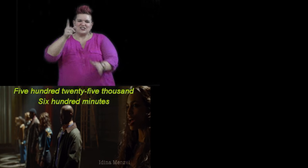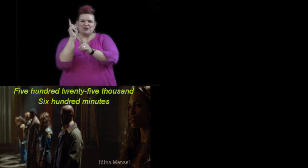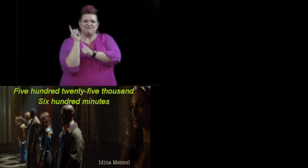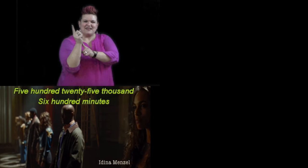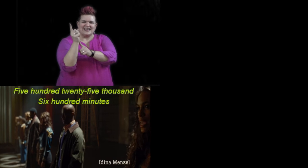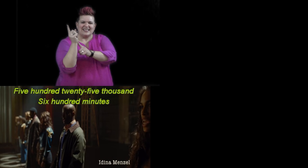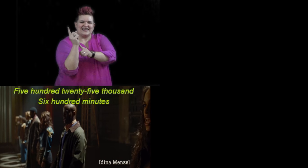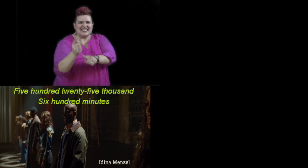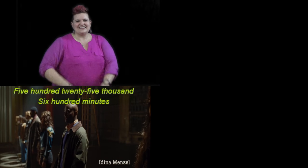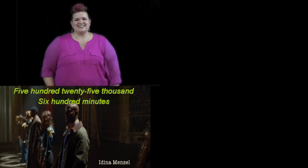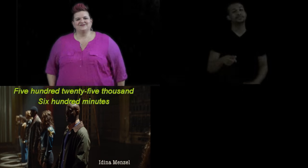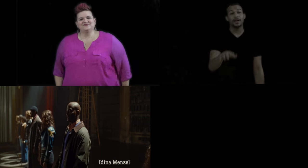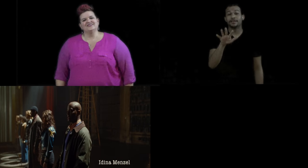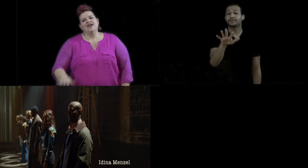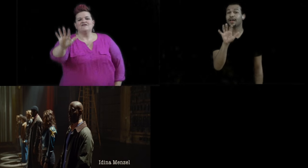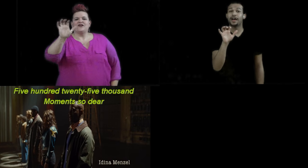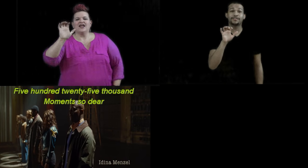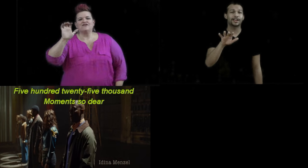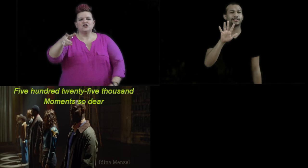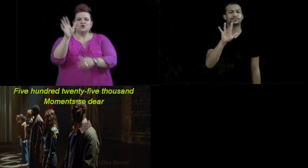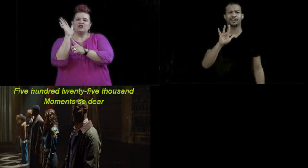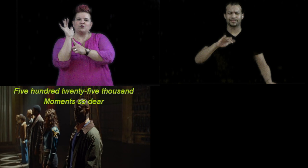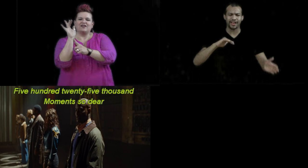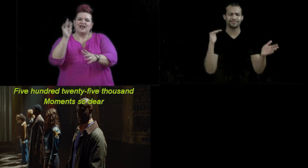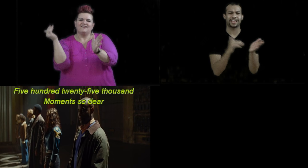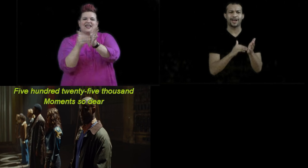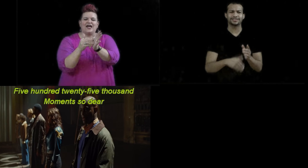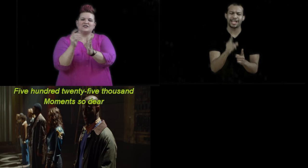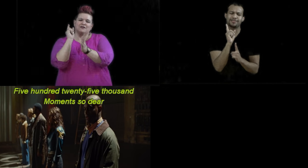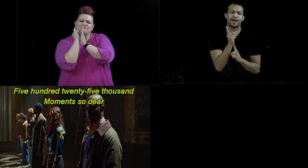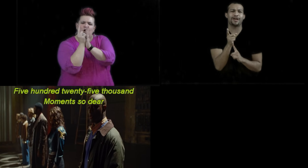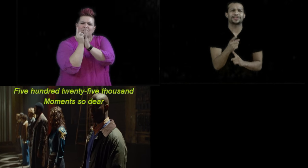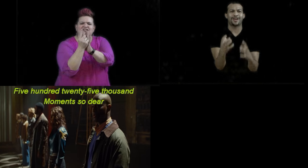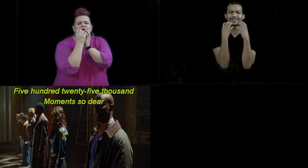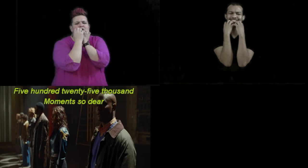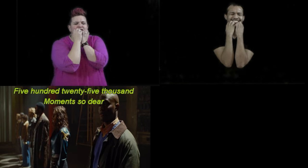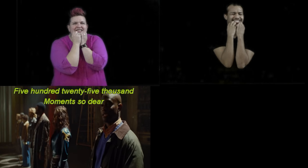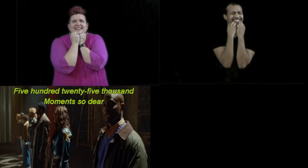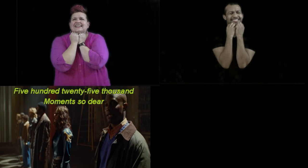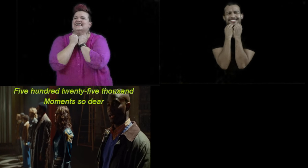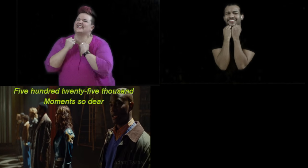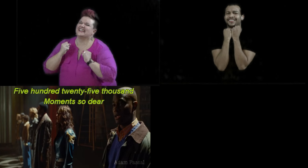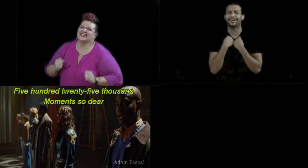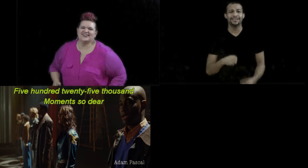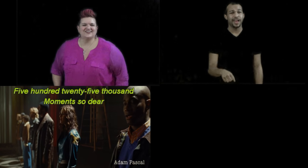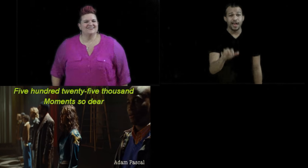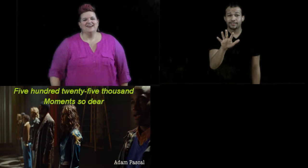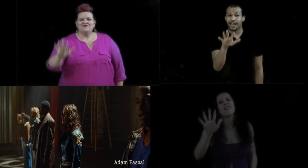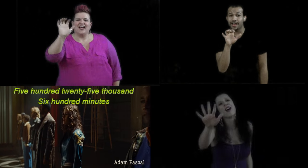525 minutes, 525,000 moments, oh dear.